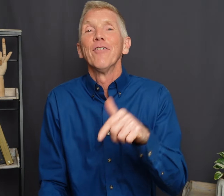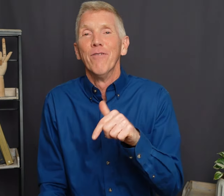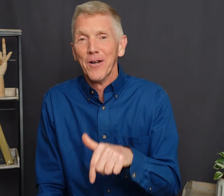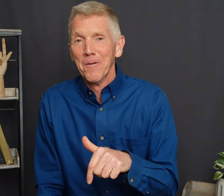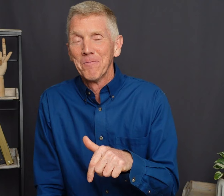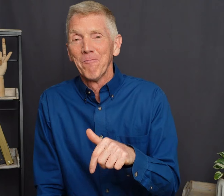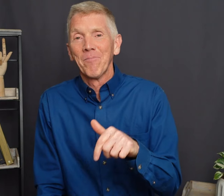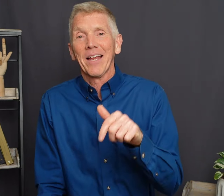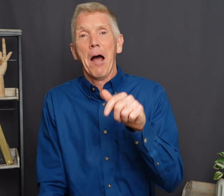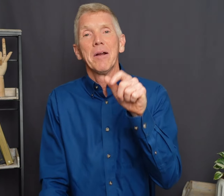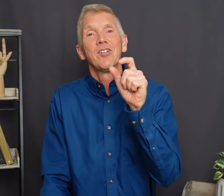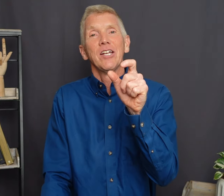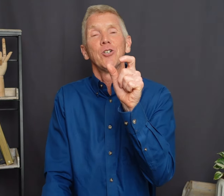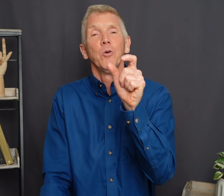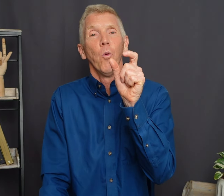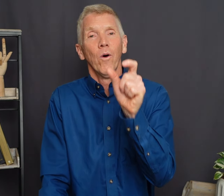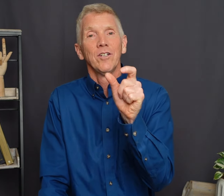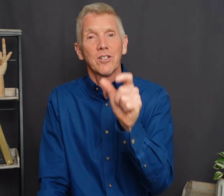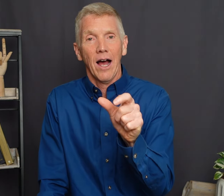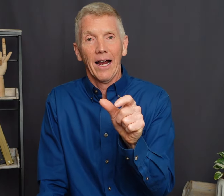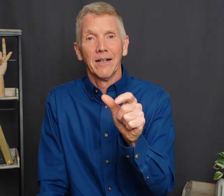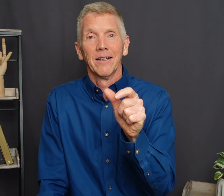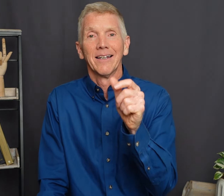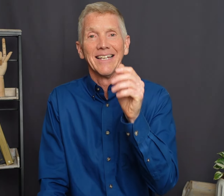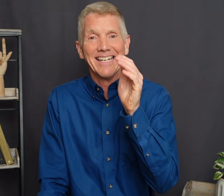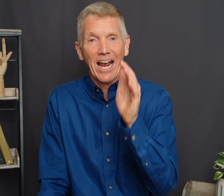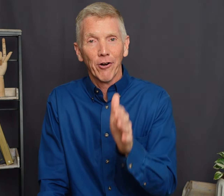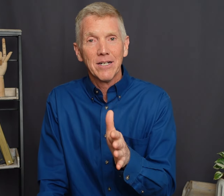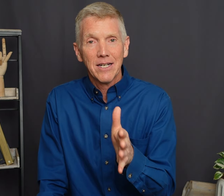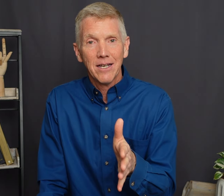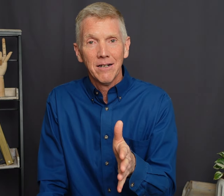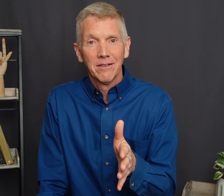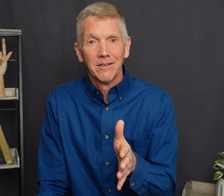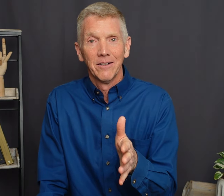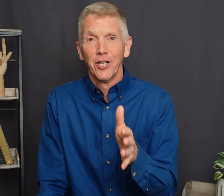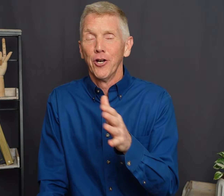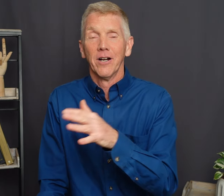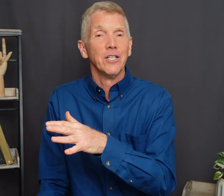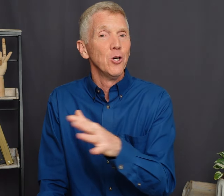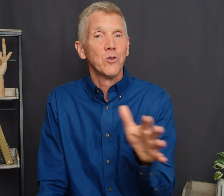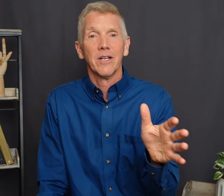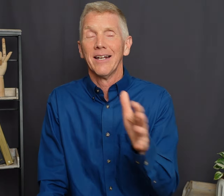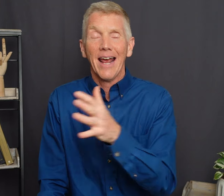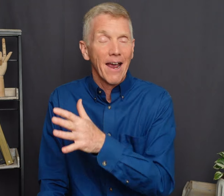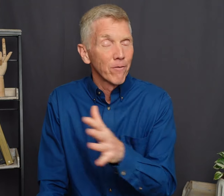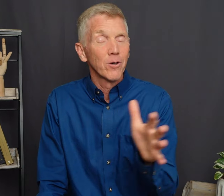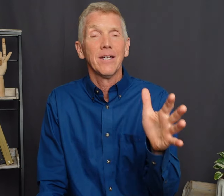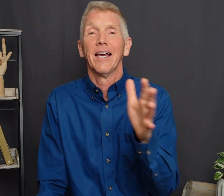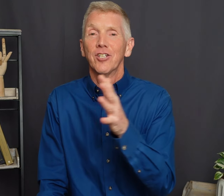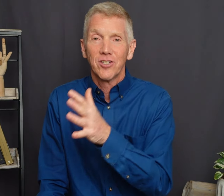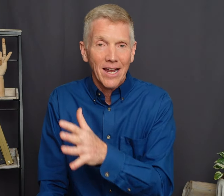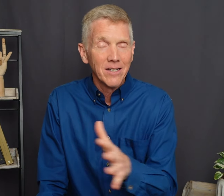of the video I'm going to teach you one sign Guaranteed You're going to use it in every extended